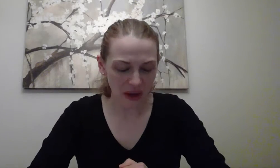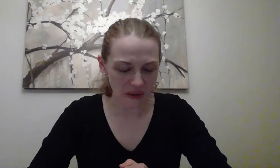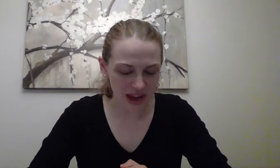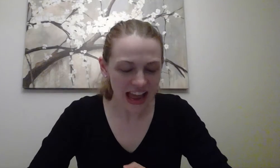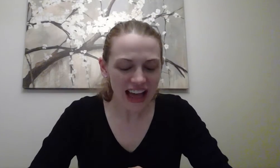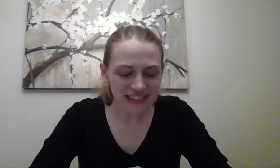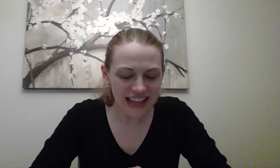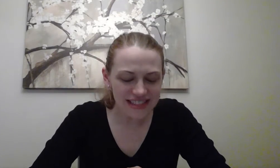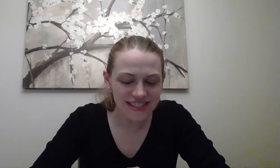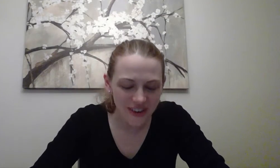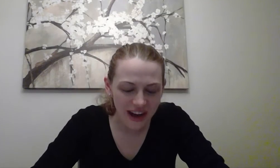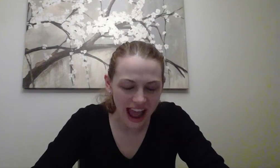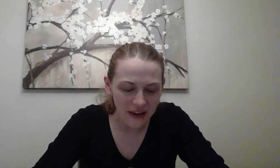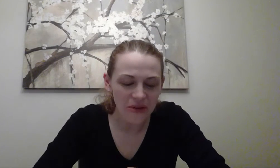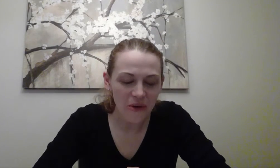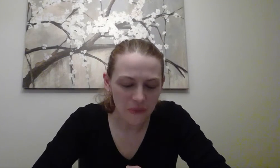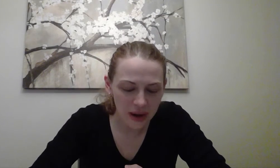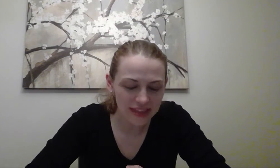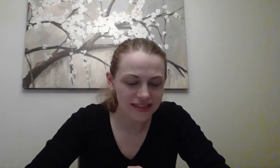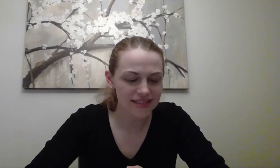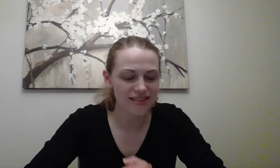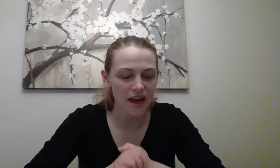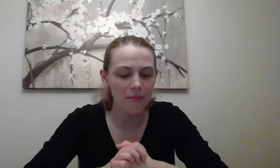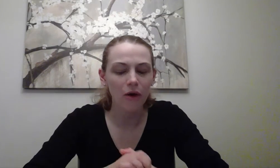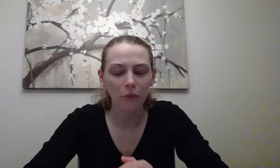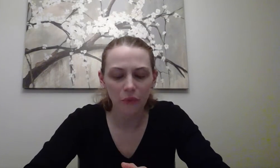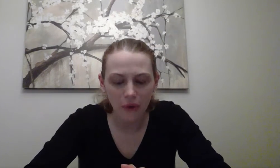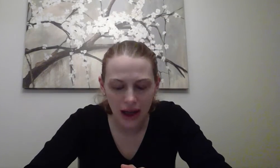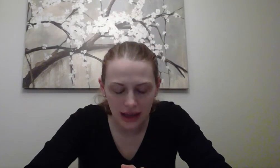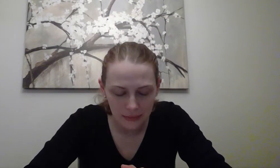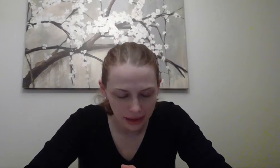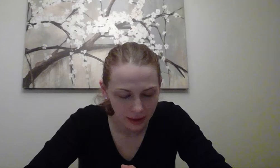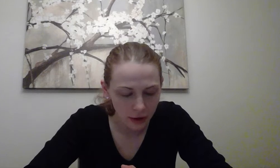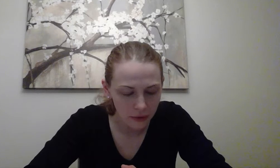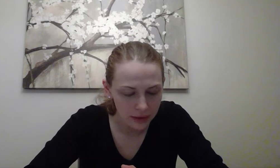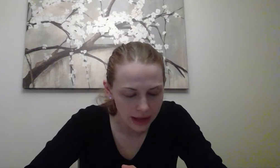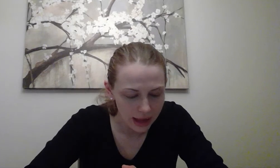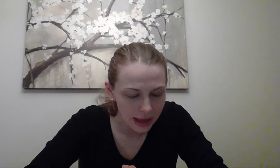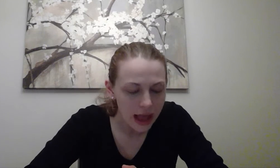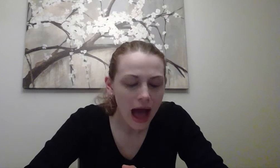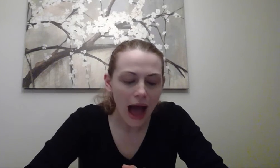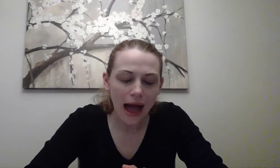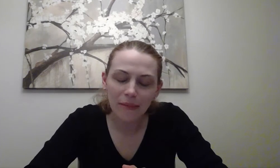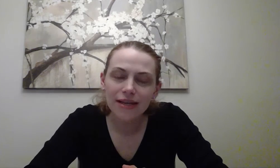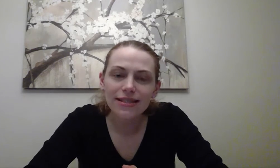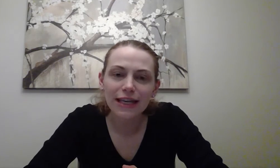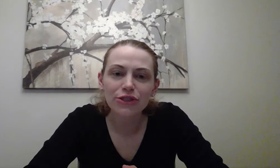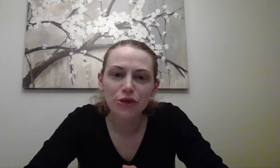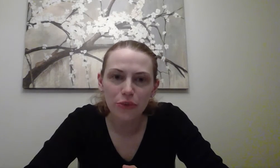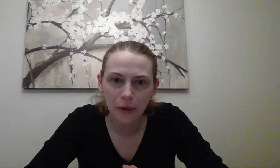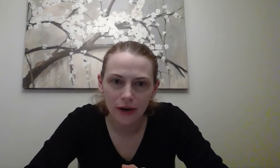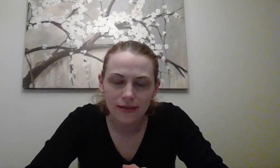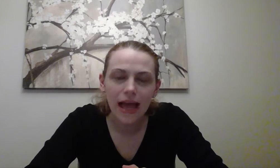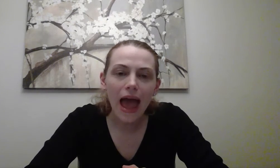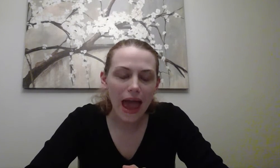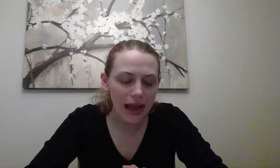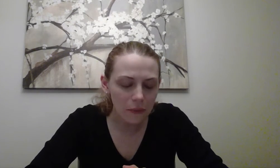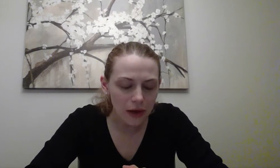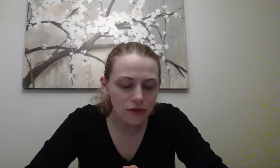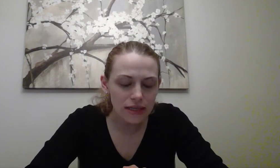Alright, let's start out with some rhyming, okay? I'm gonna say two words and I want you